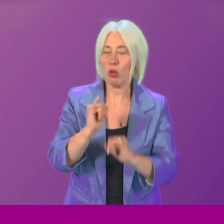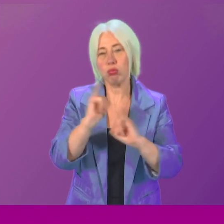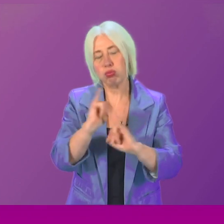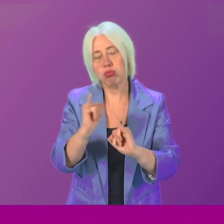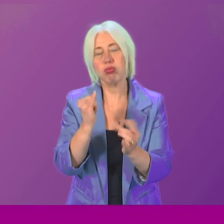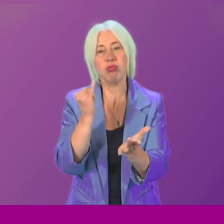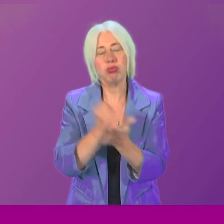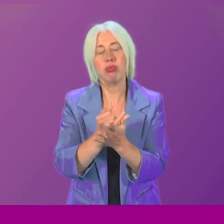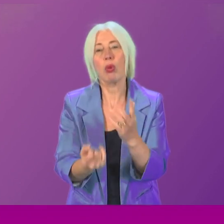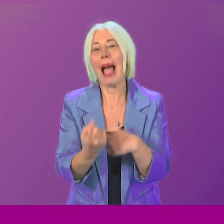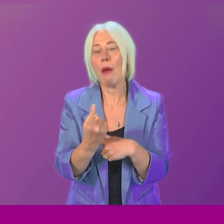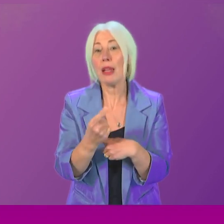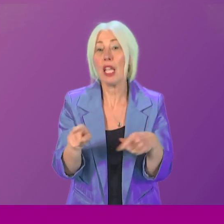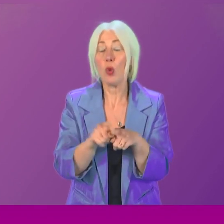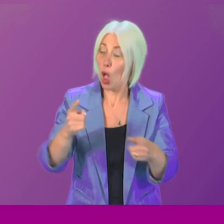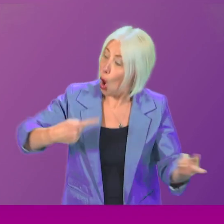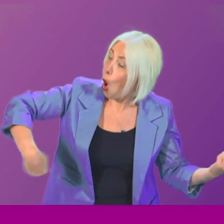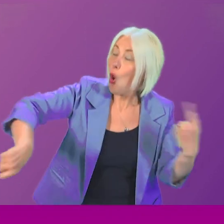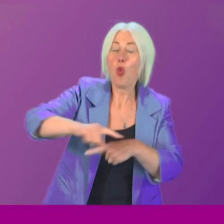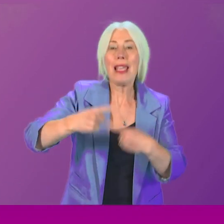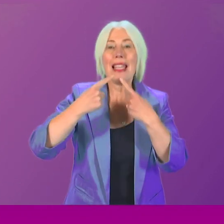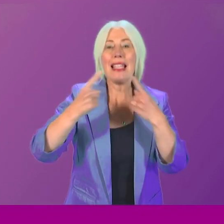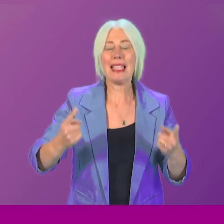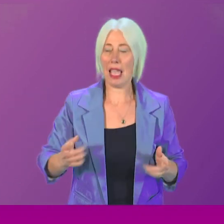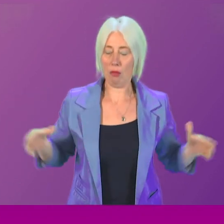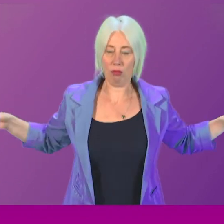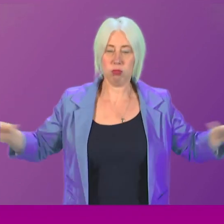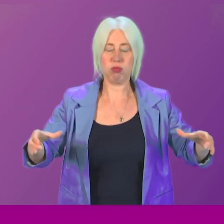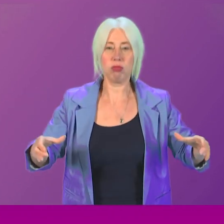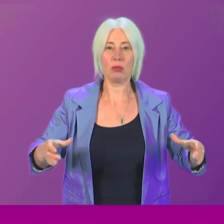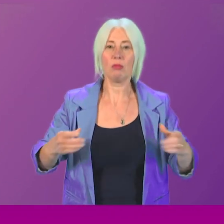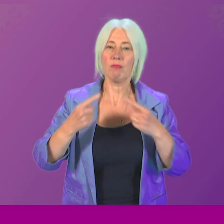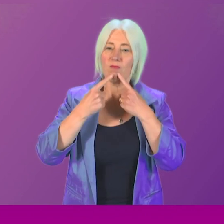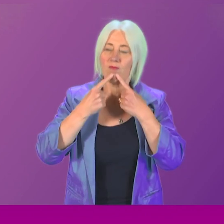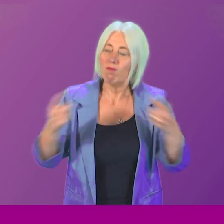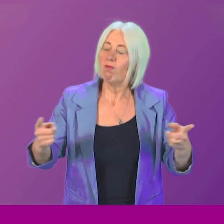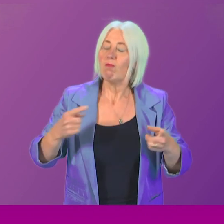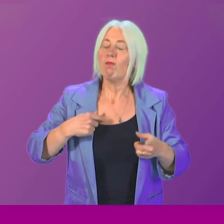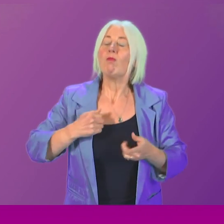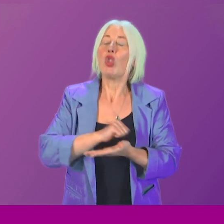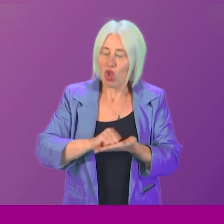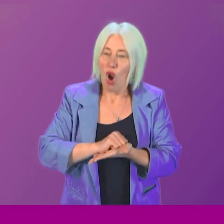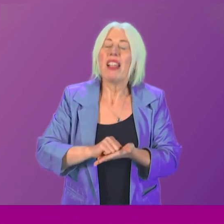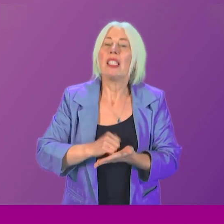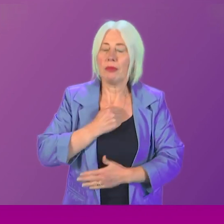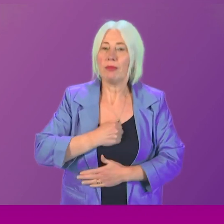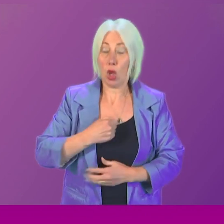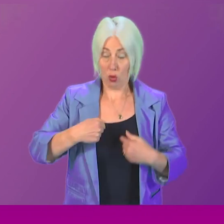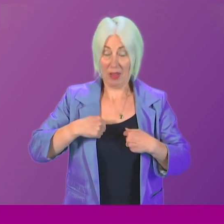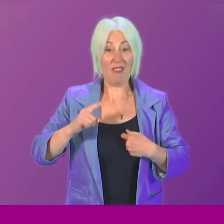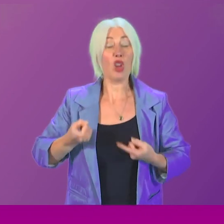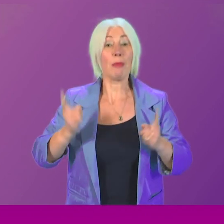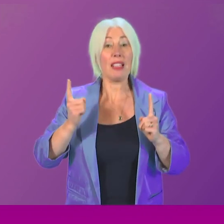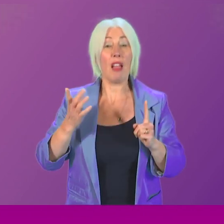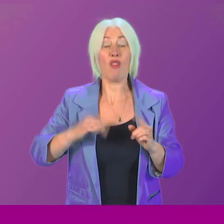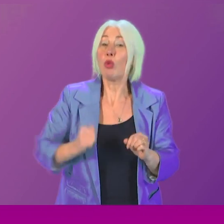and we can say with one voice that we are sorry. So today, as First Minister, on behalf of the Scottish